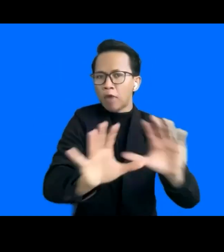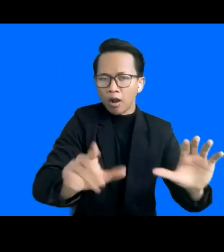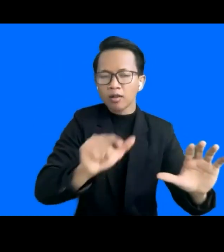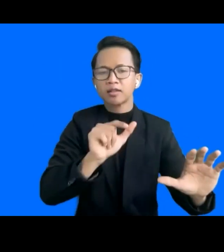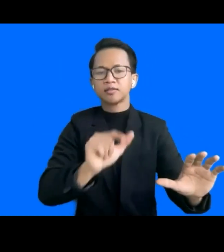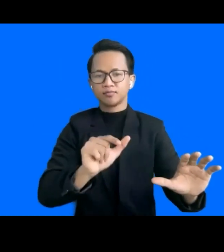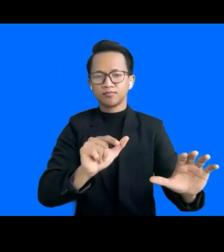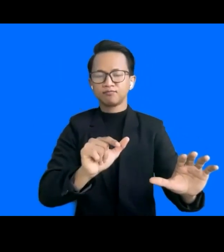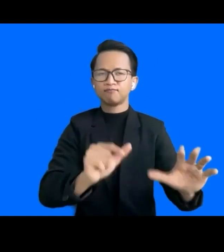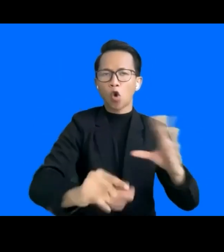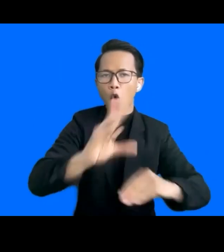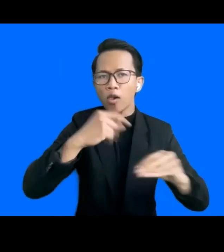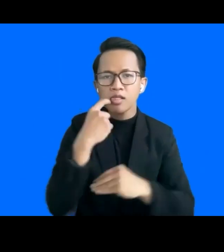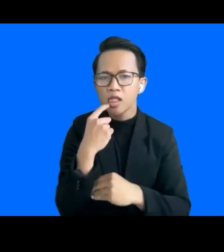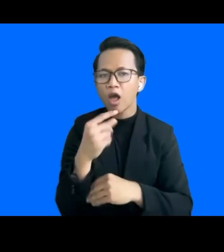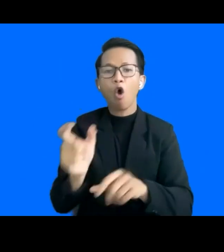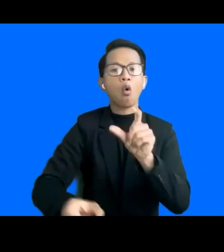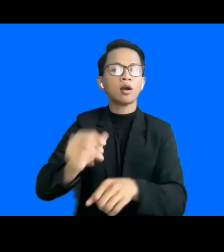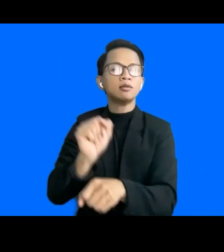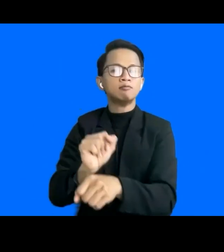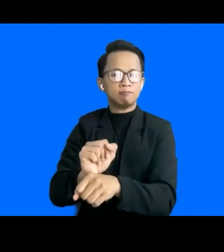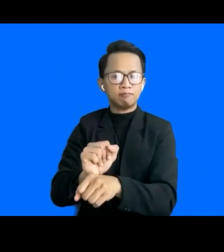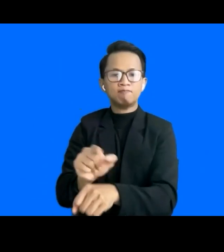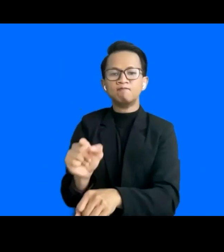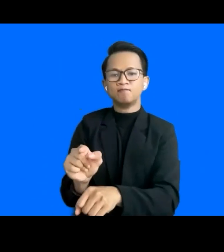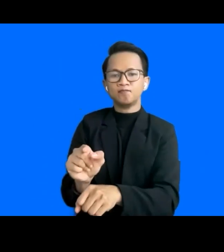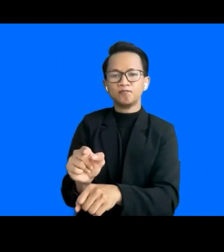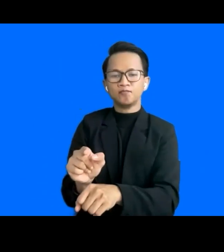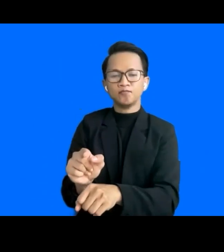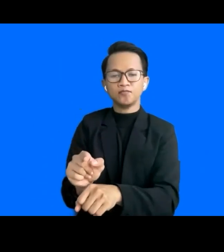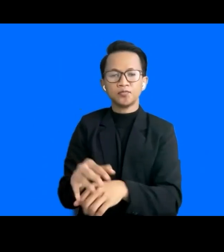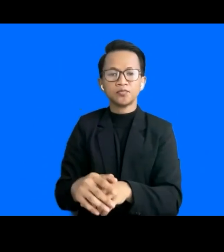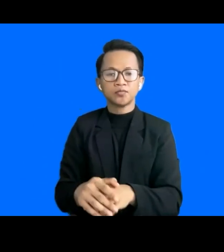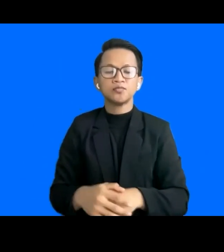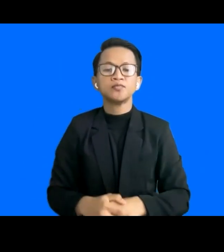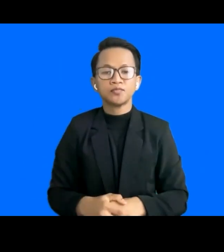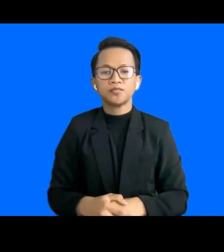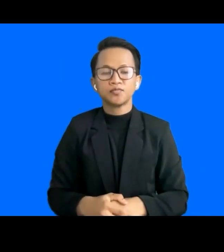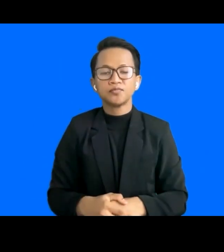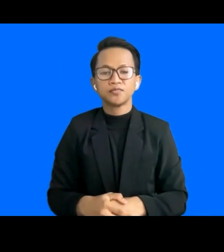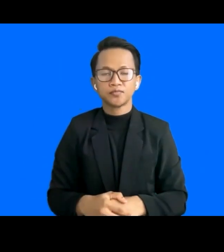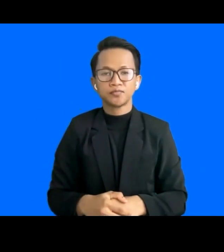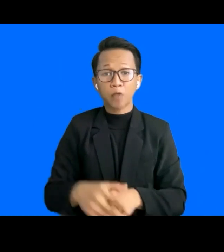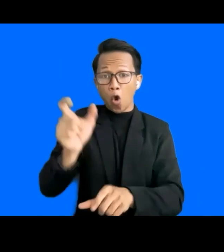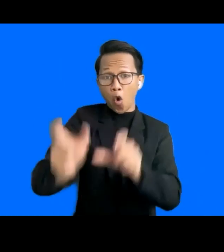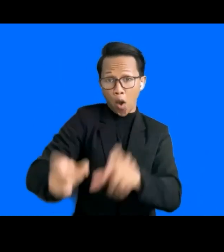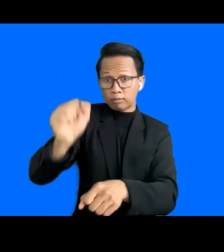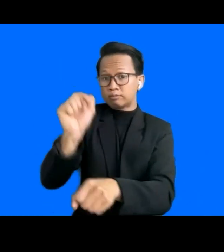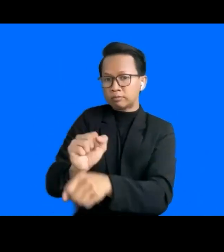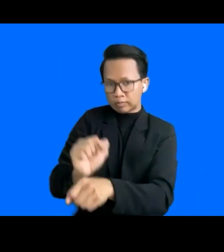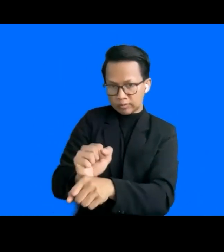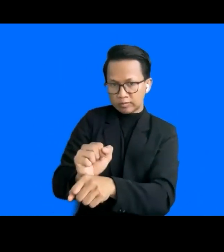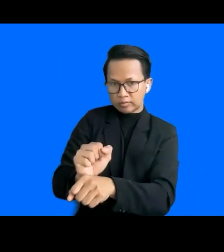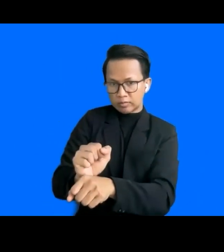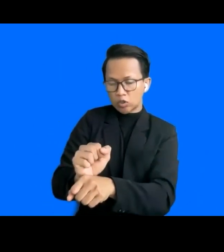employers, and I think yes, employers need to have the correct mindset, but also the employees themselves need to have the correct